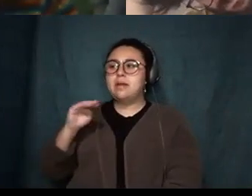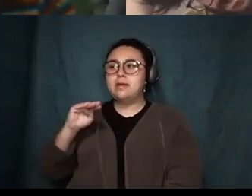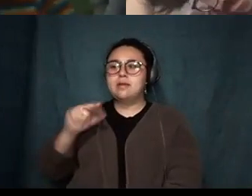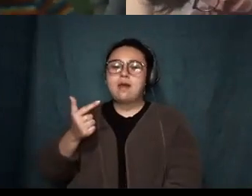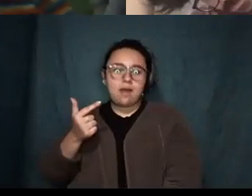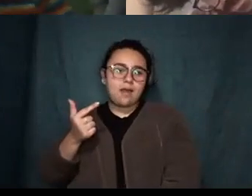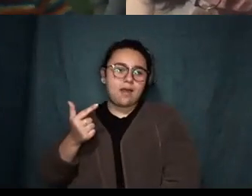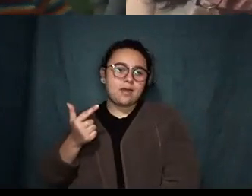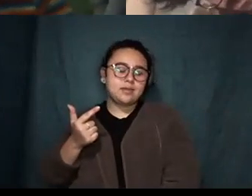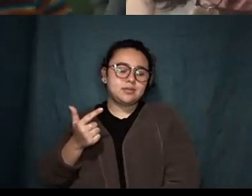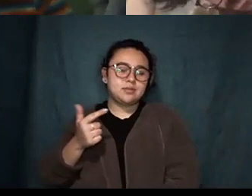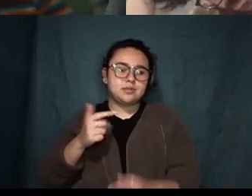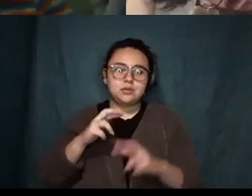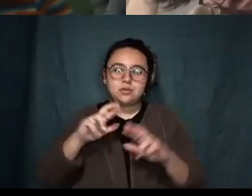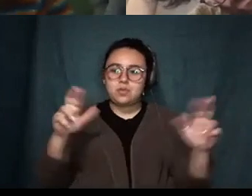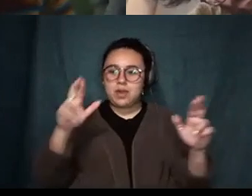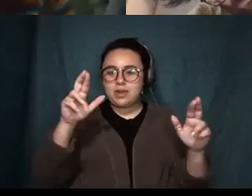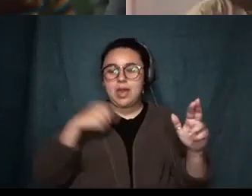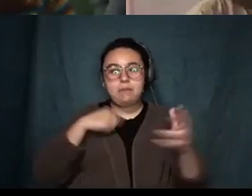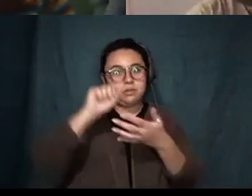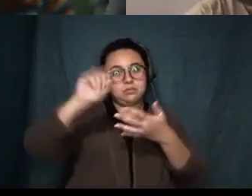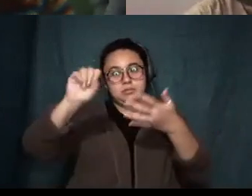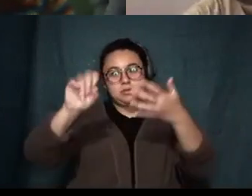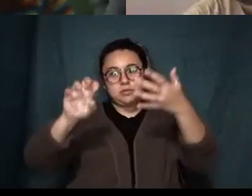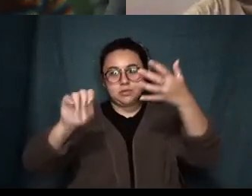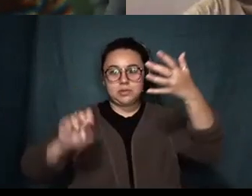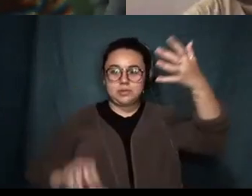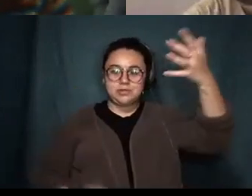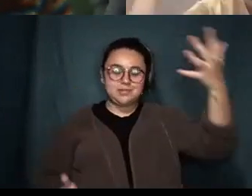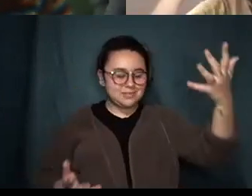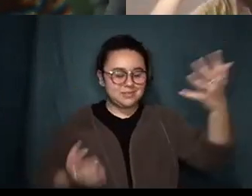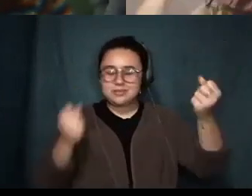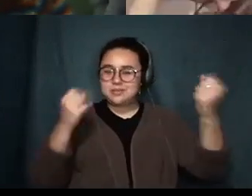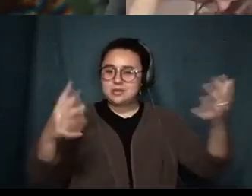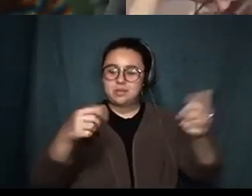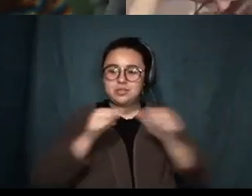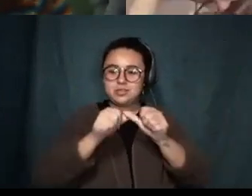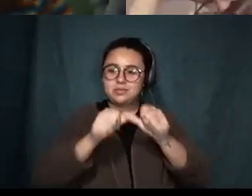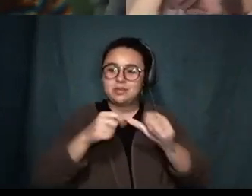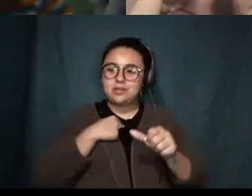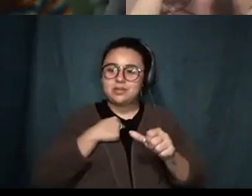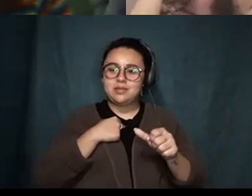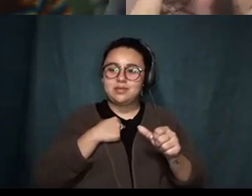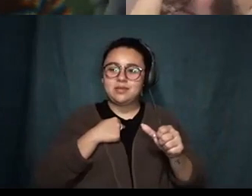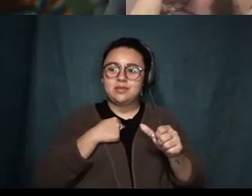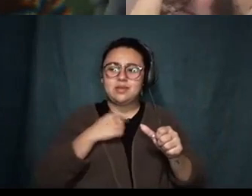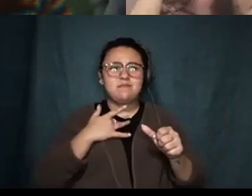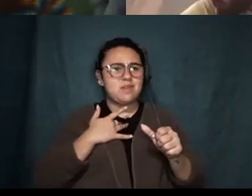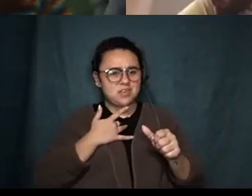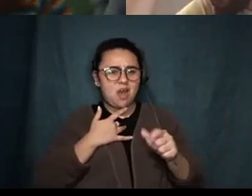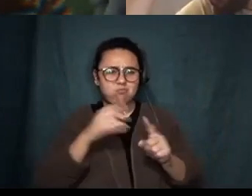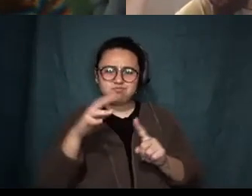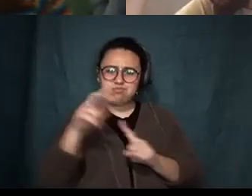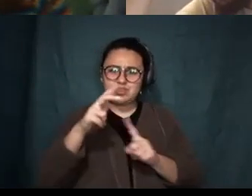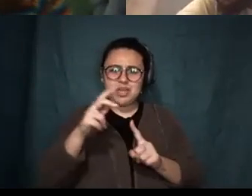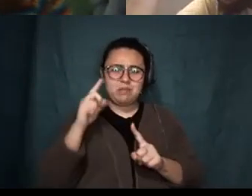takes so many things to sustain me um I really it's just feels like balm to hear everybody's stuff I love it